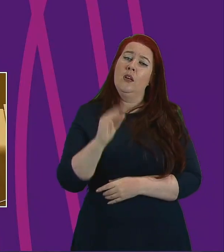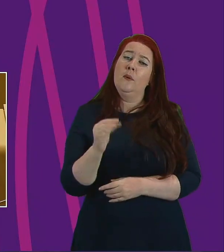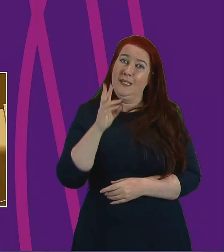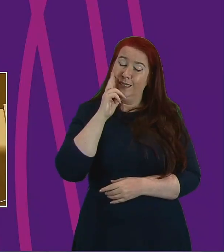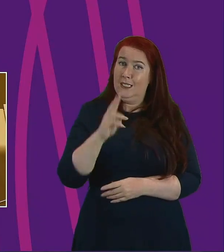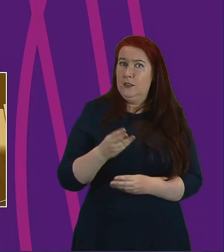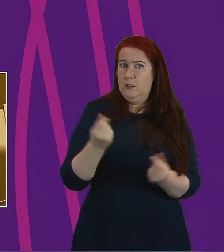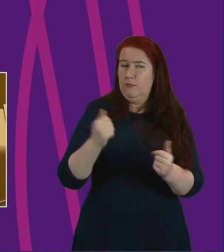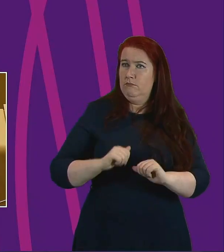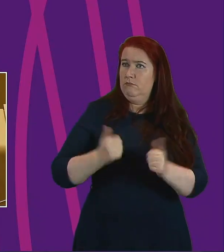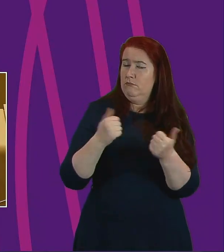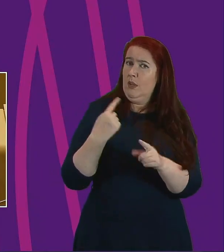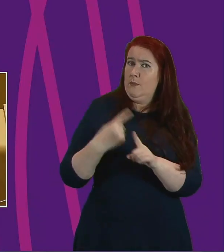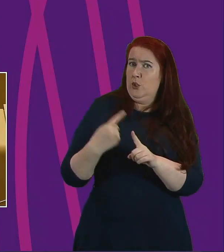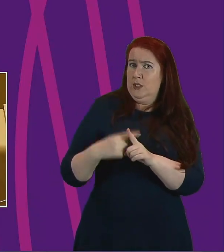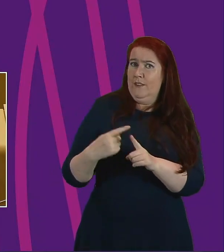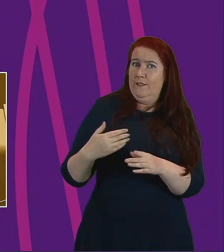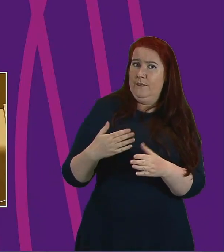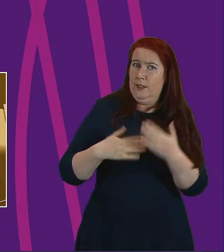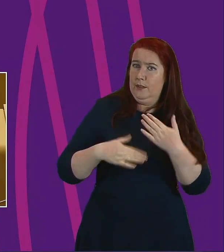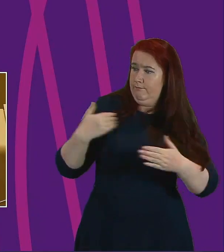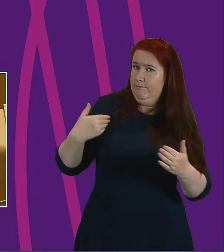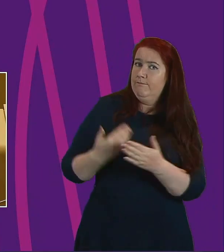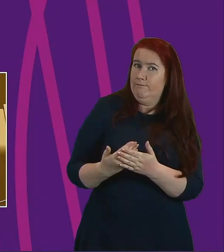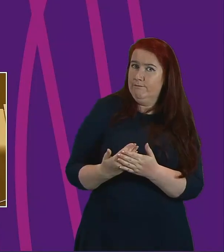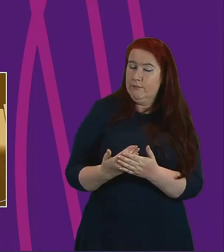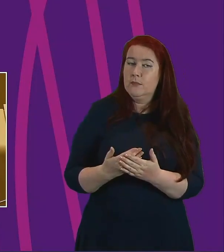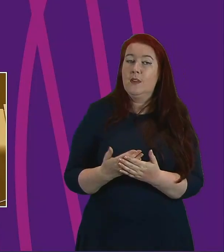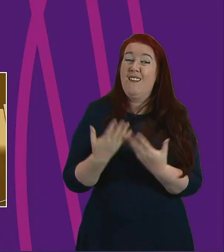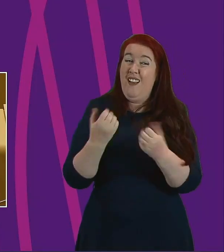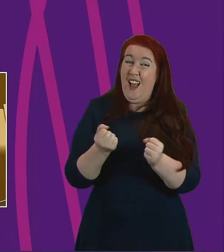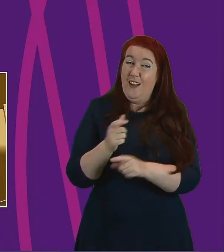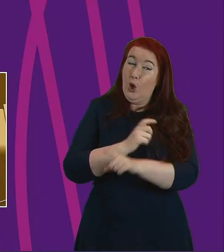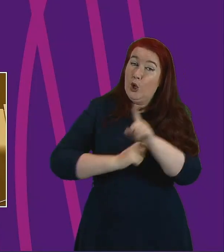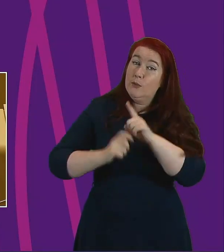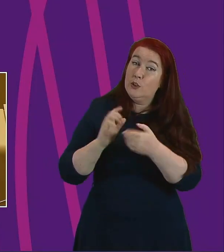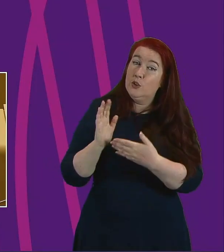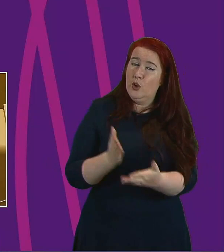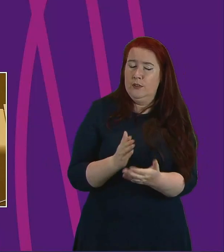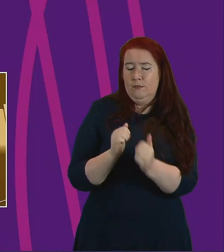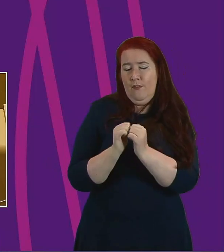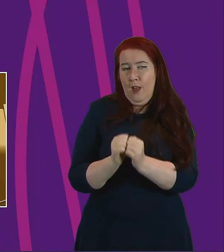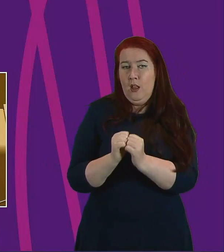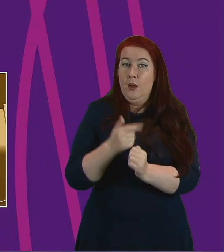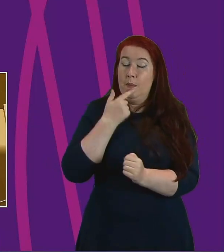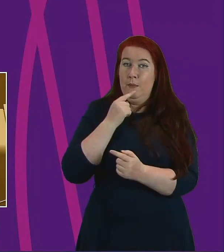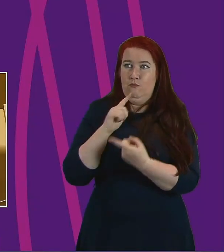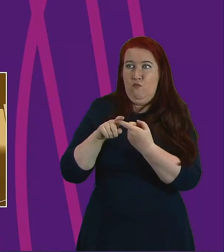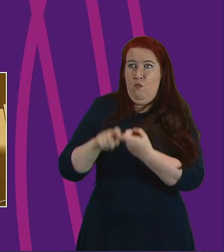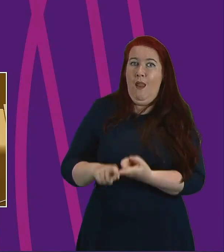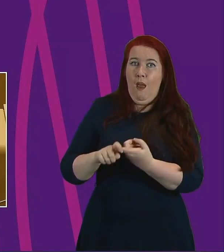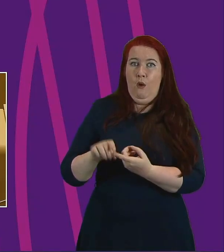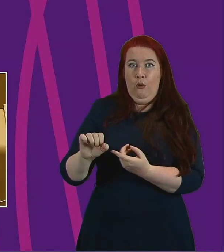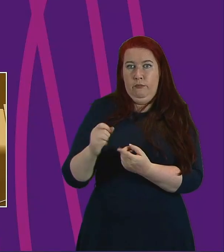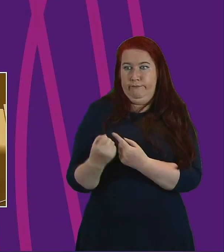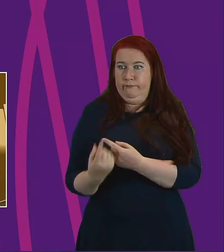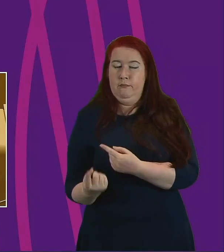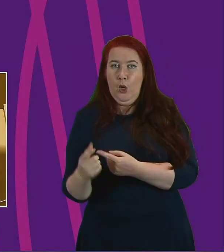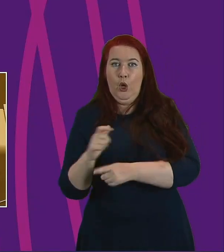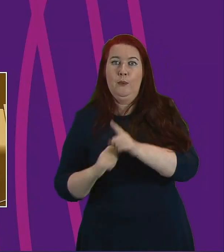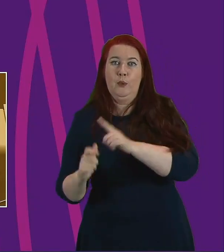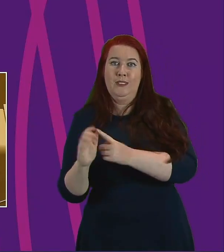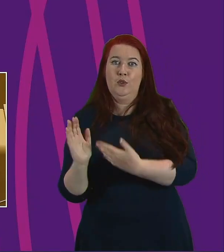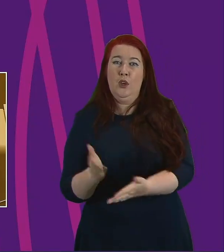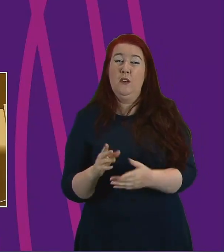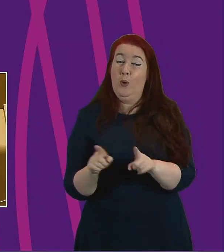we've seen during this period. In addition to the valuable community services which people are increasingly relying on throughout the pandemic, I'm